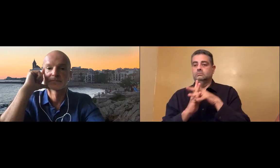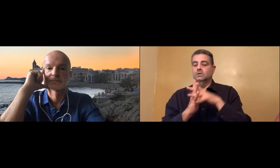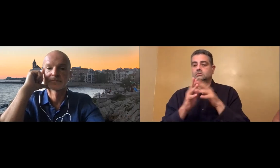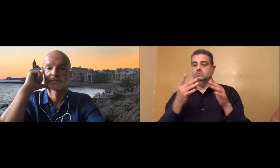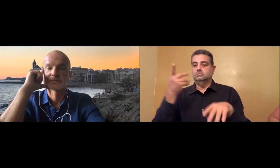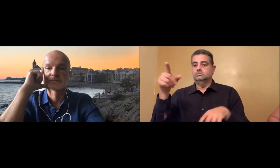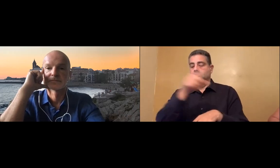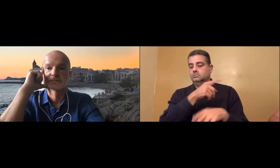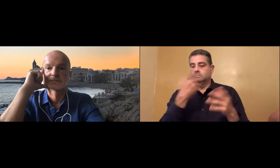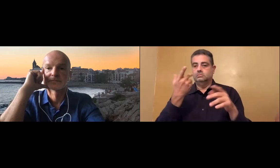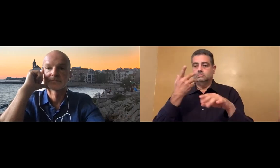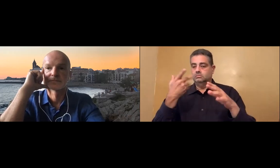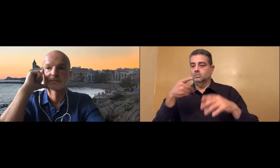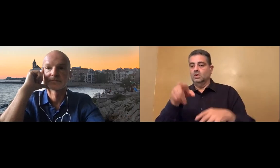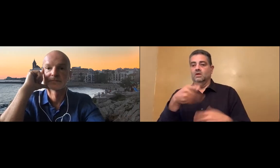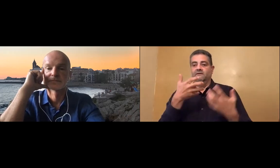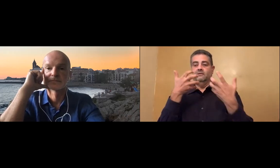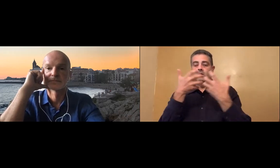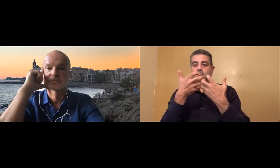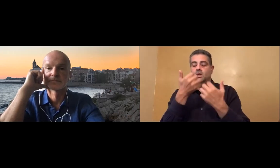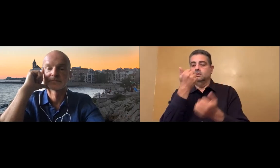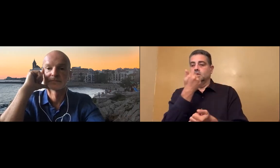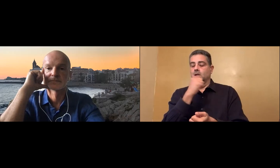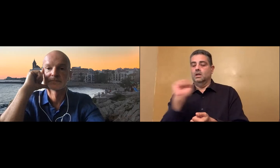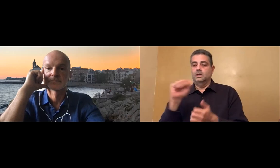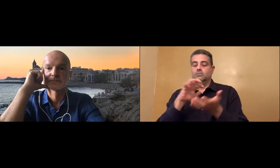There are a variety of refreshable braille displays out there.